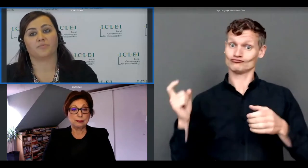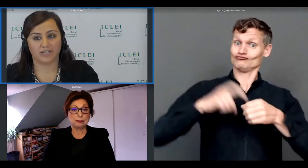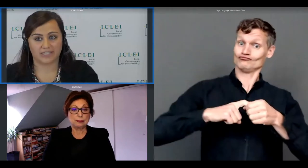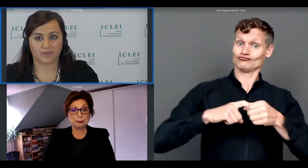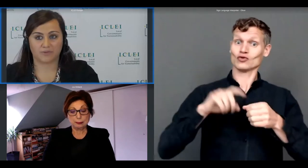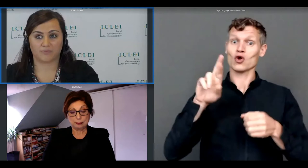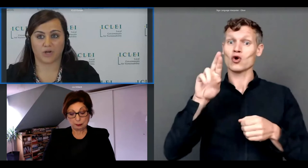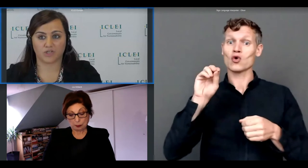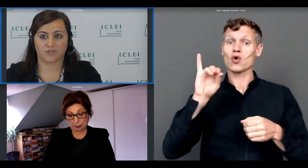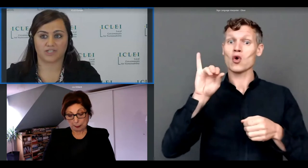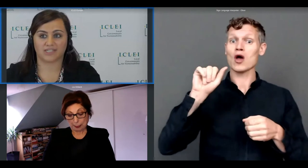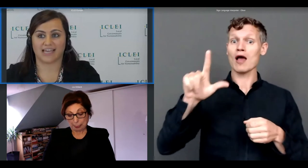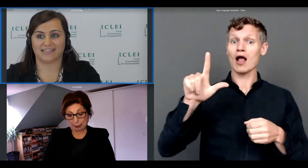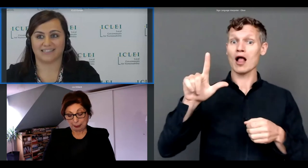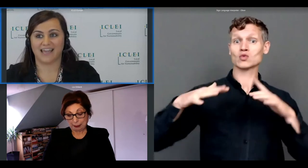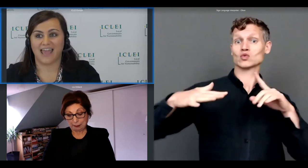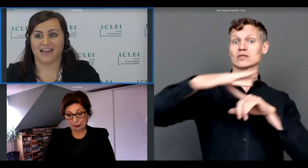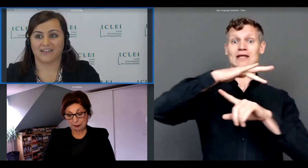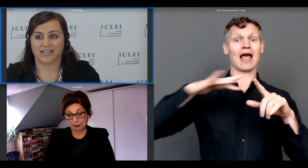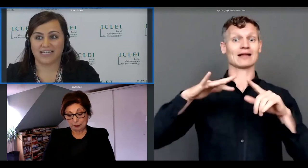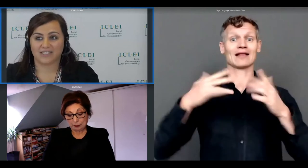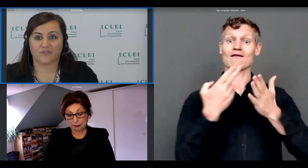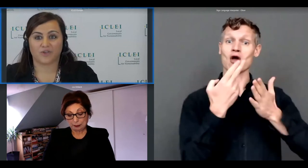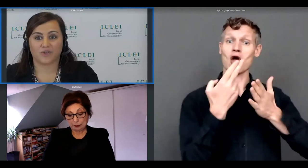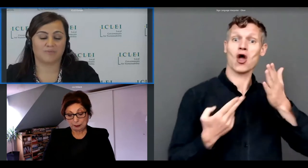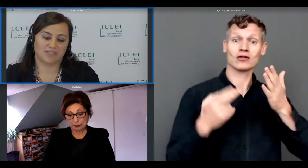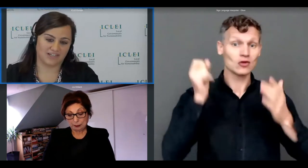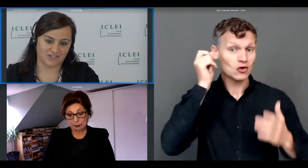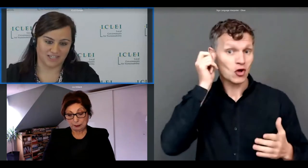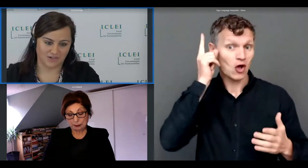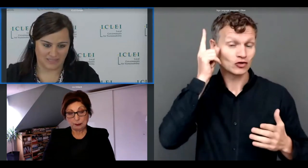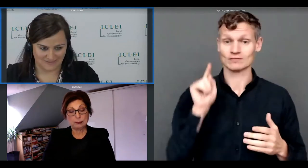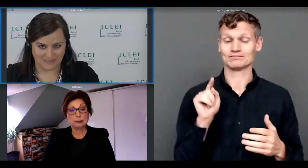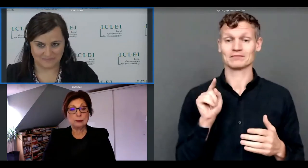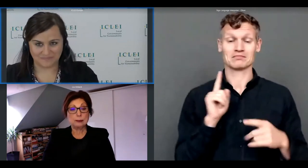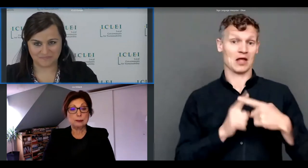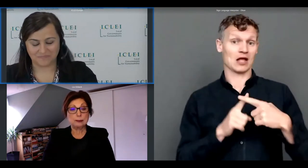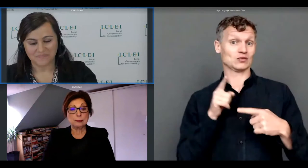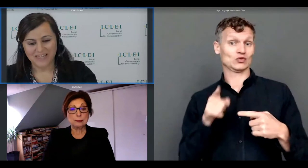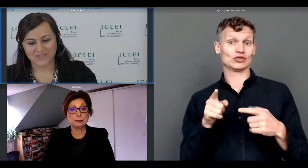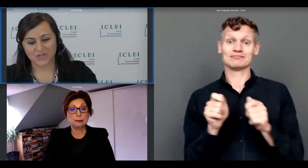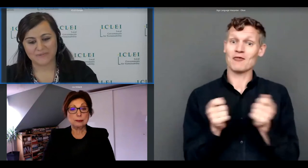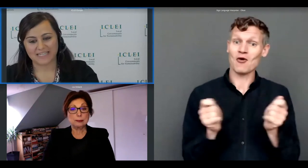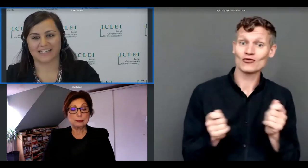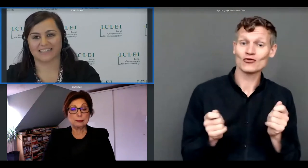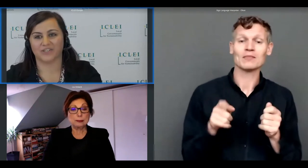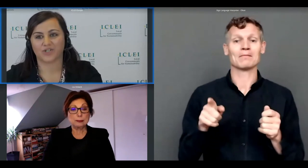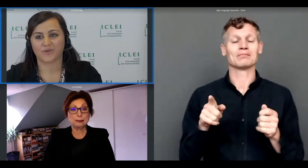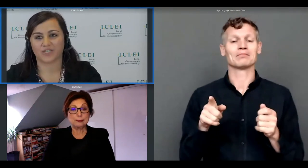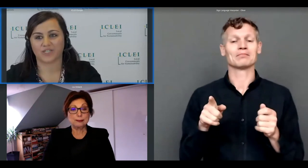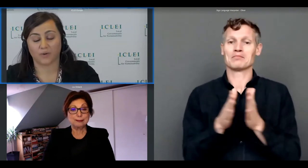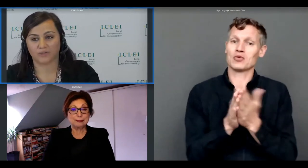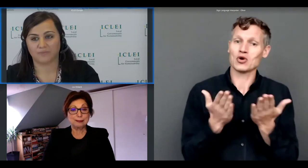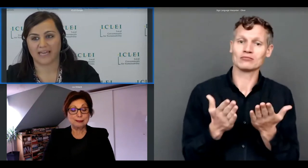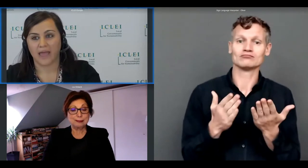of a principled prosperous society and the release of human potential and creativity so Ms Ghilardi you